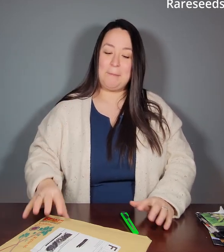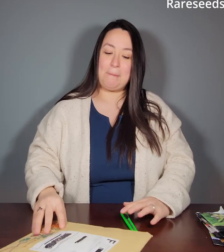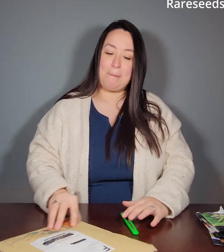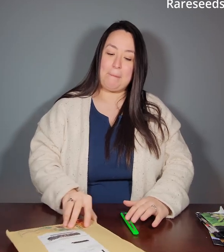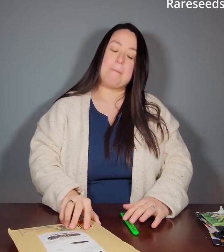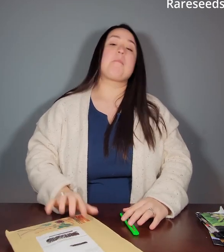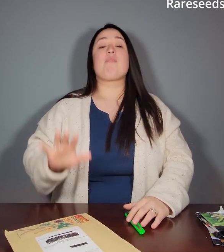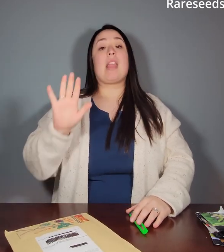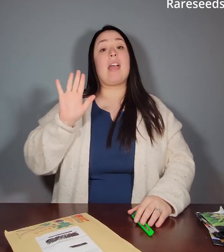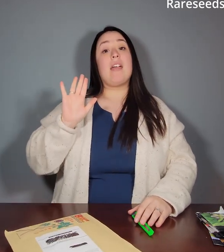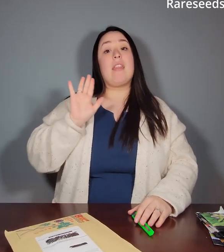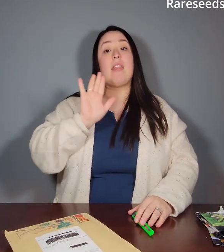or Company.